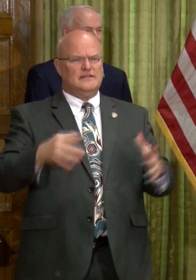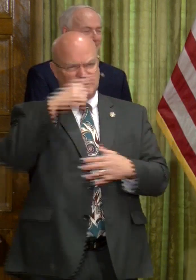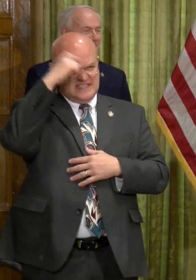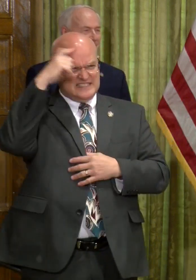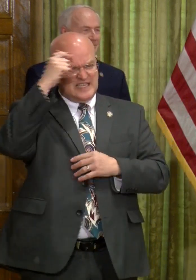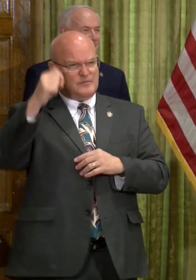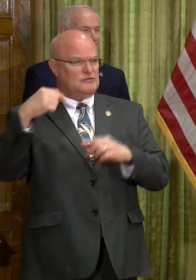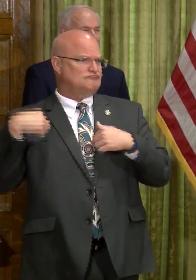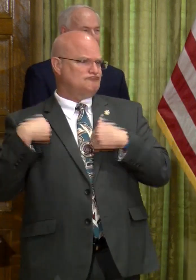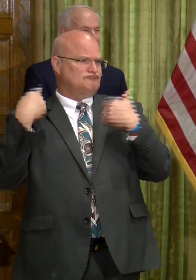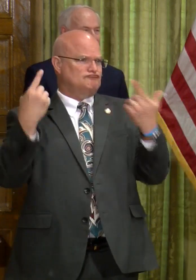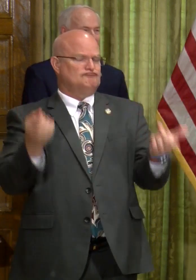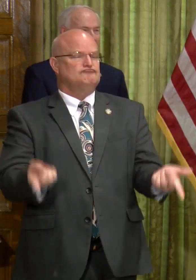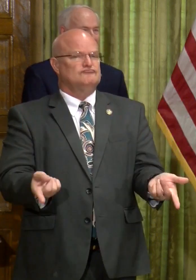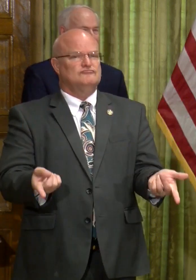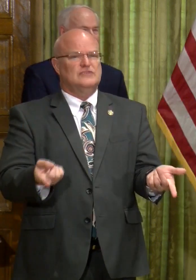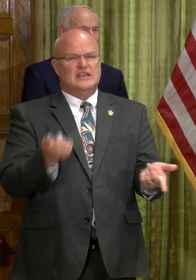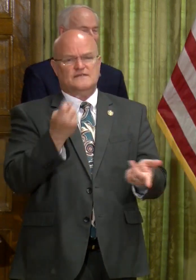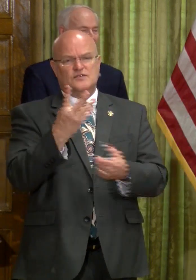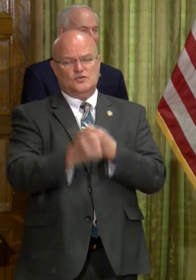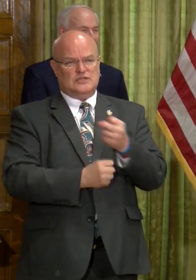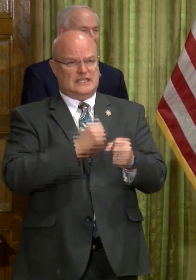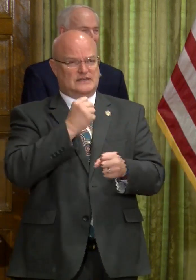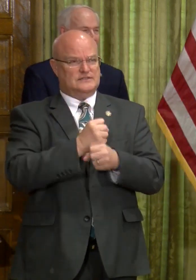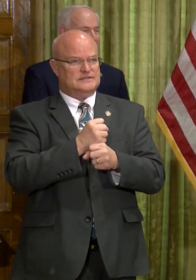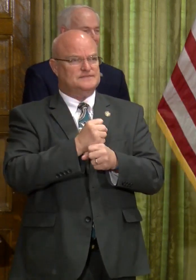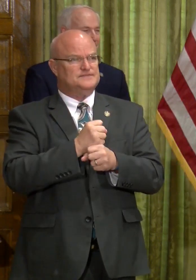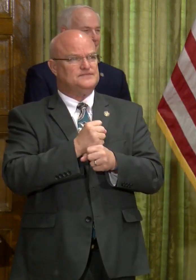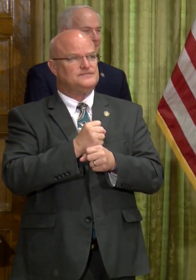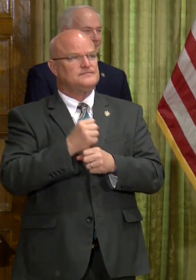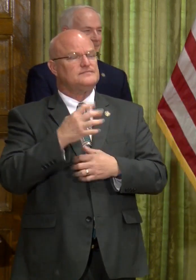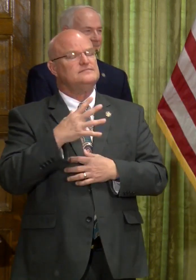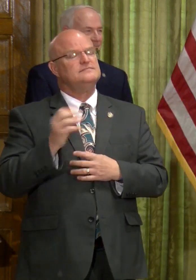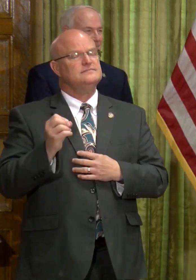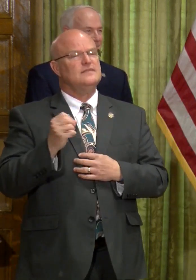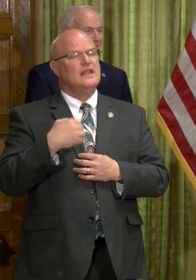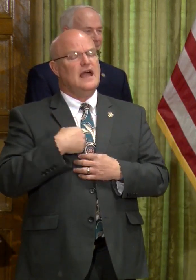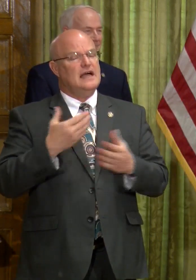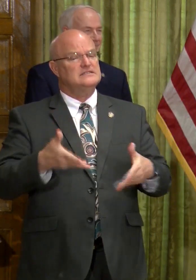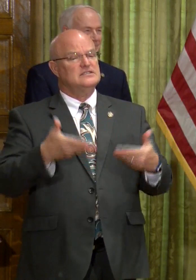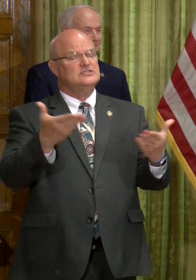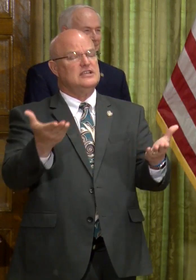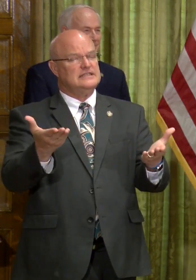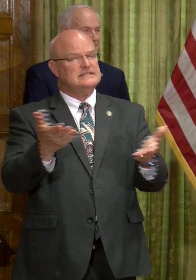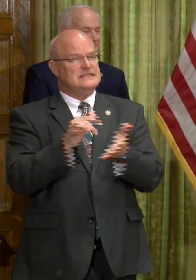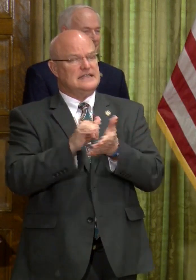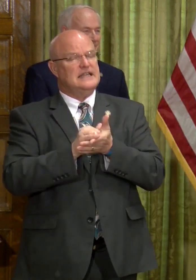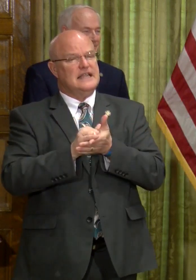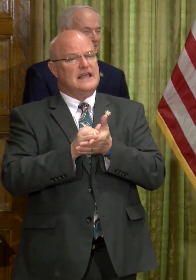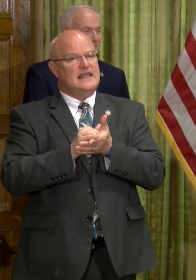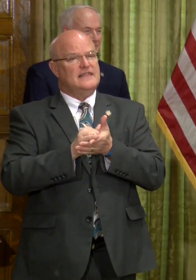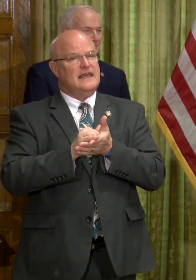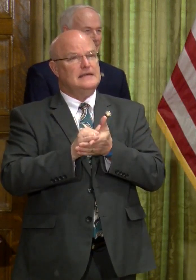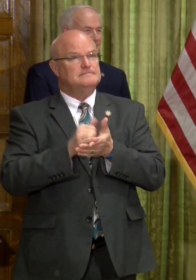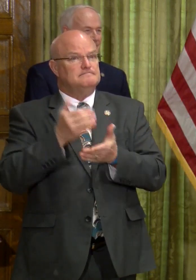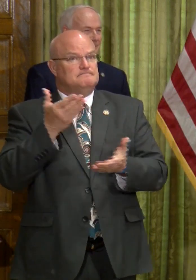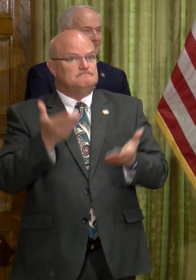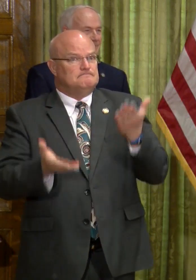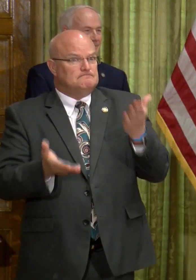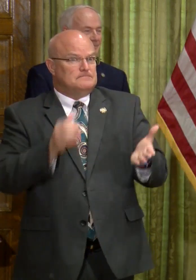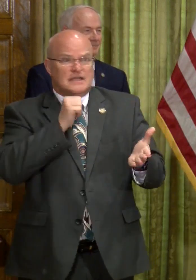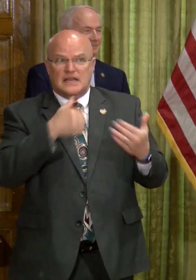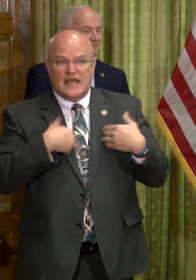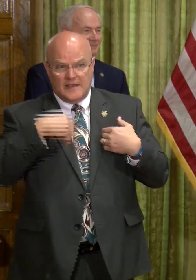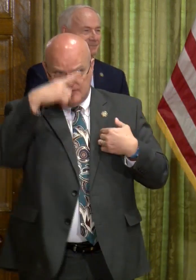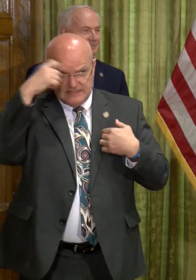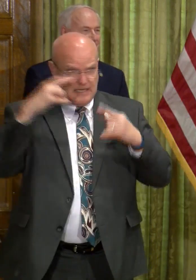summer, as he's done for the last few years, and I suggested to him that they may not be having summer